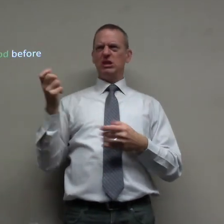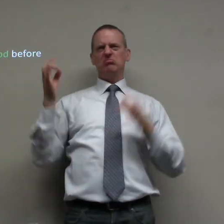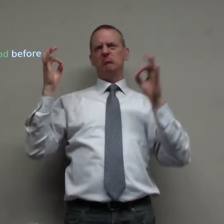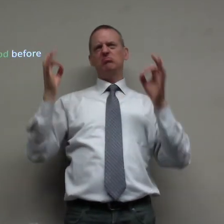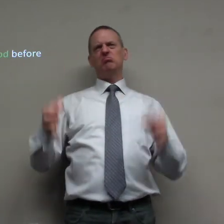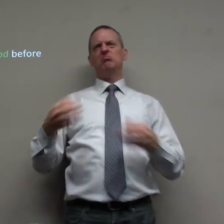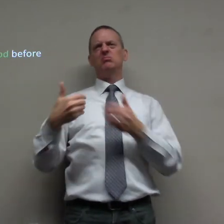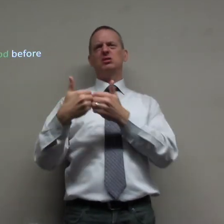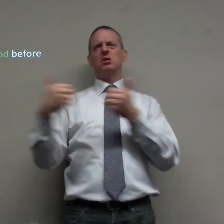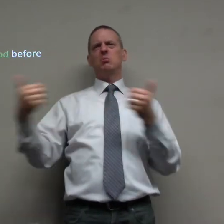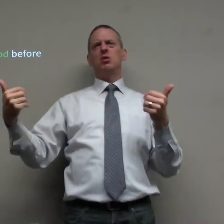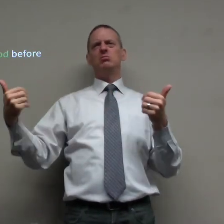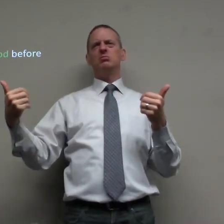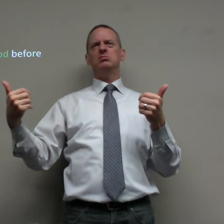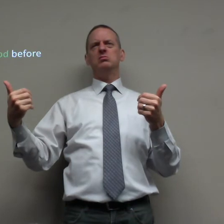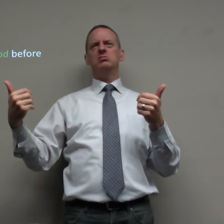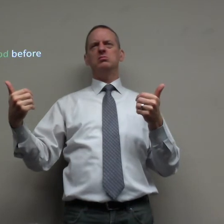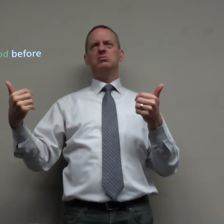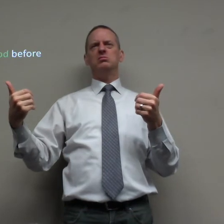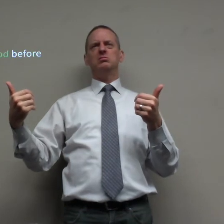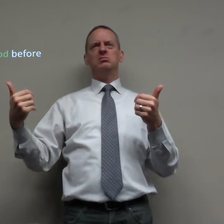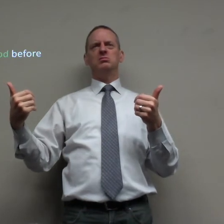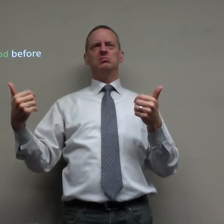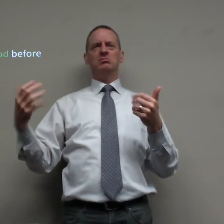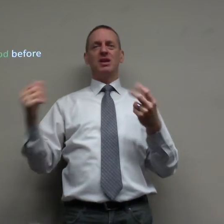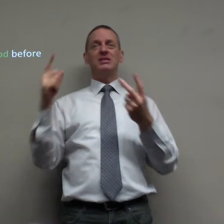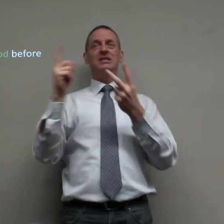two weeks ago he decided they decided to get divorced